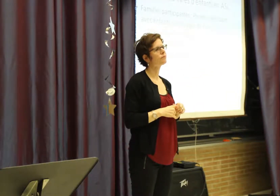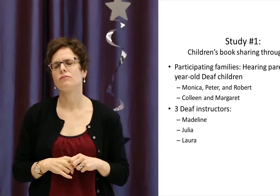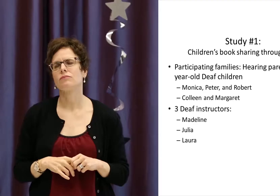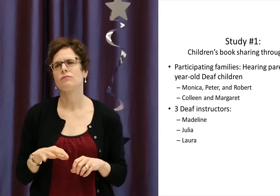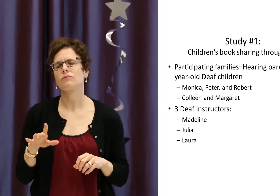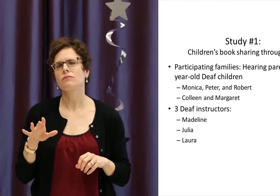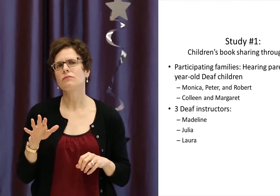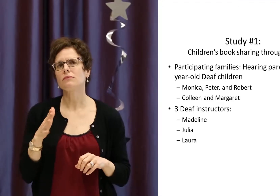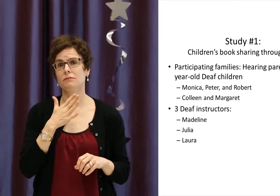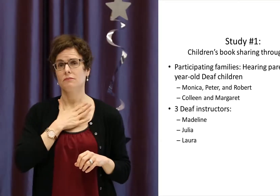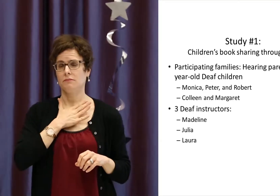sign language curriculum.